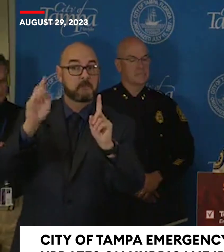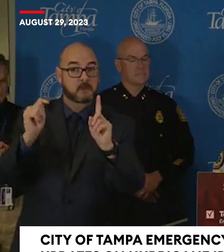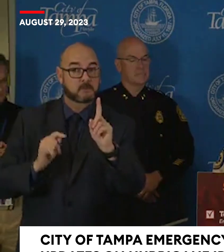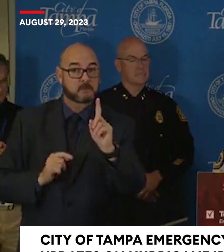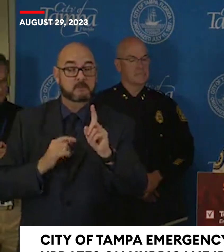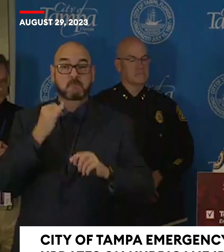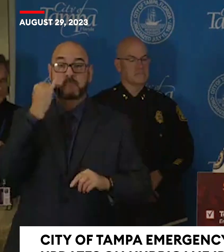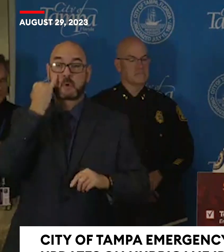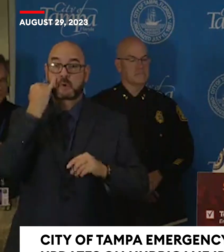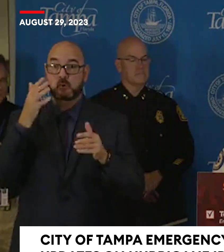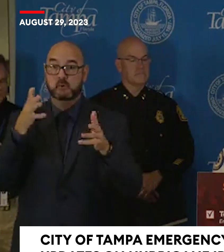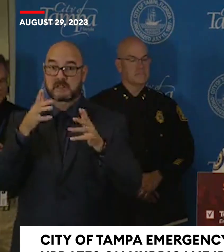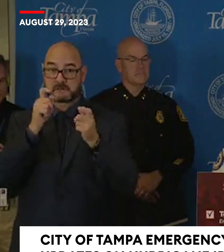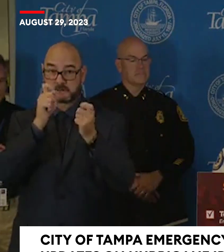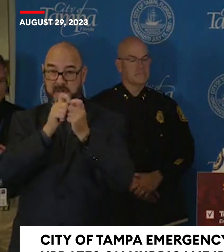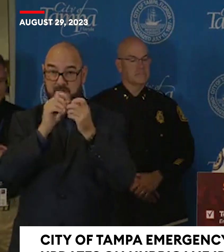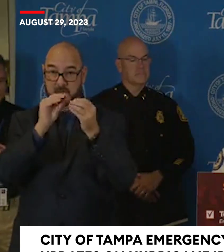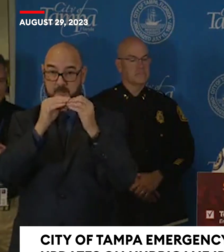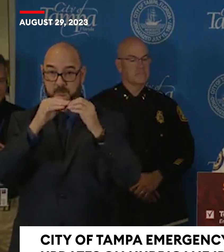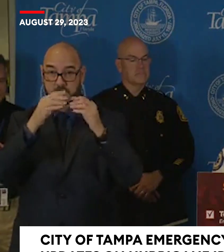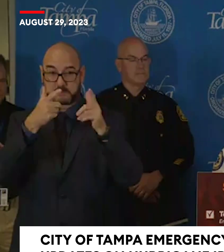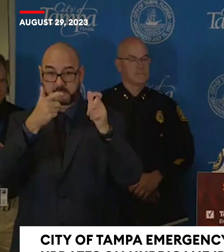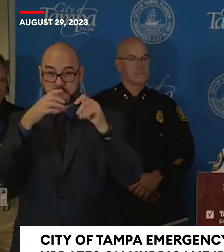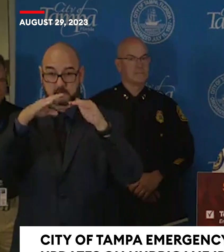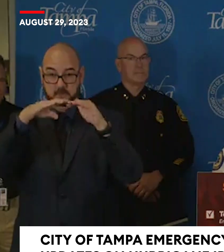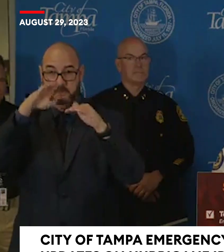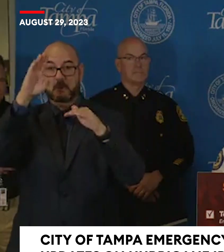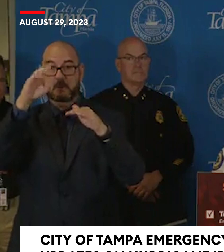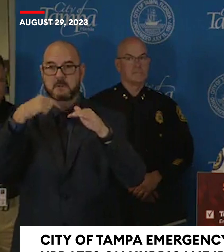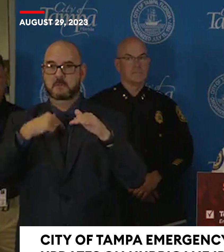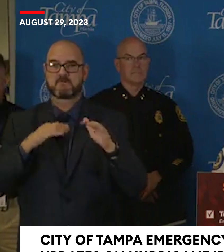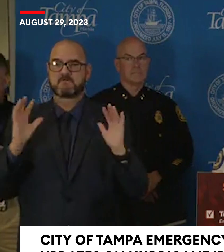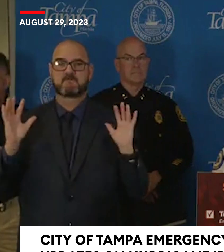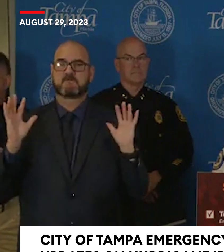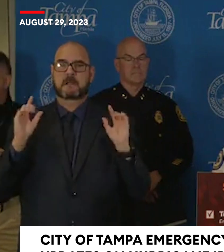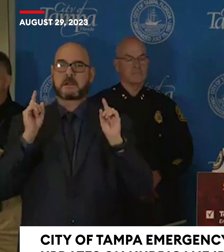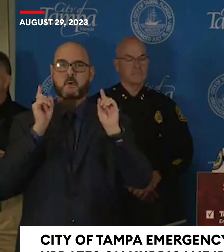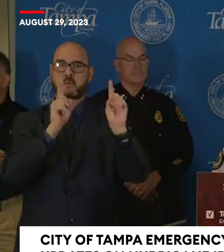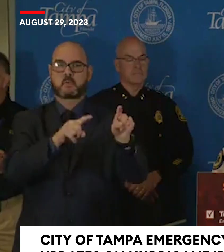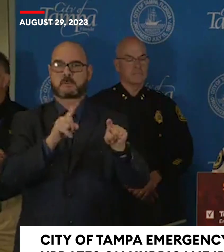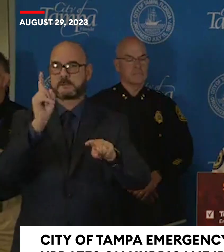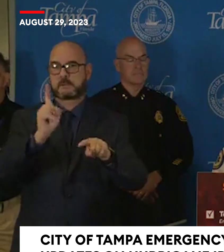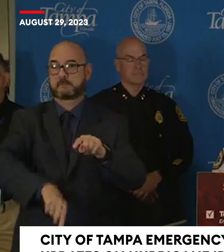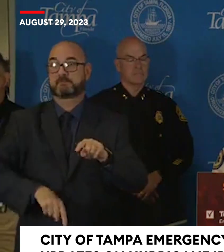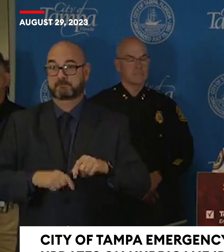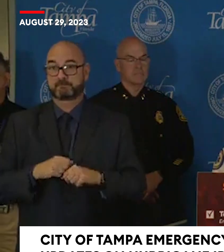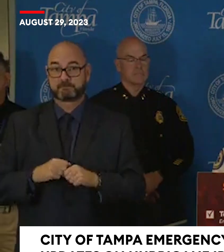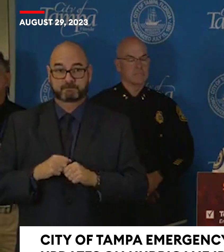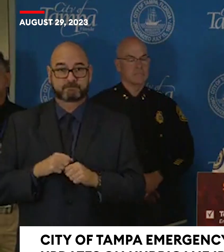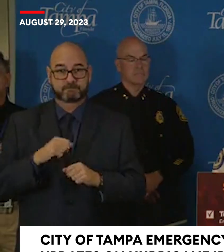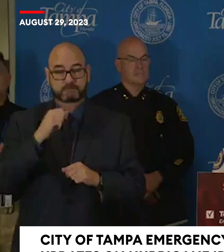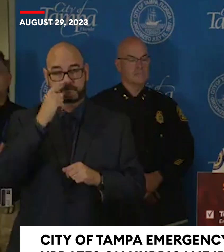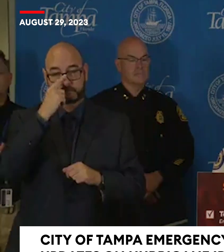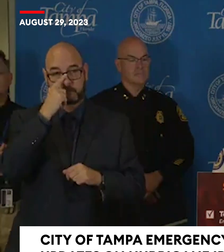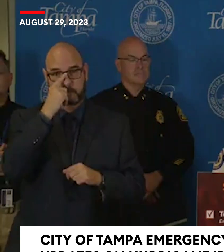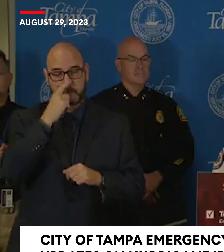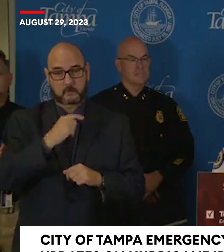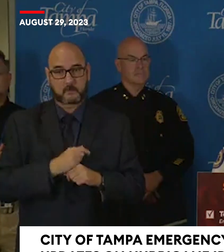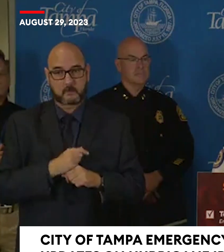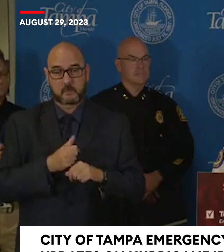sustained speed, we will not be able to come out and assist you. So once again, please follow authorities guidelines and evacuate.